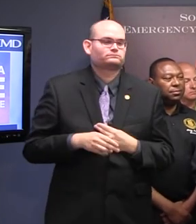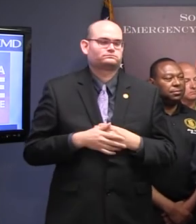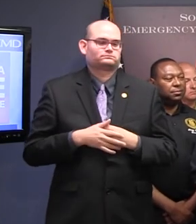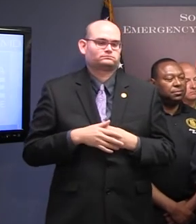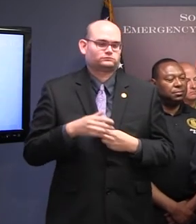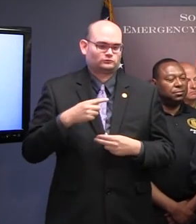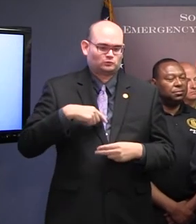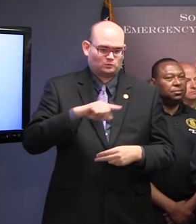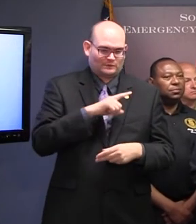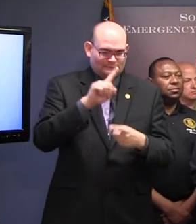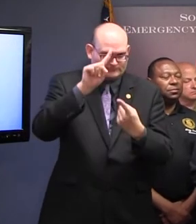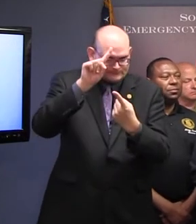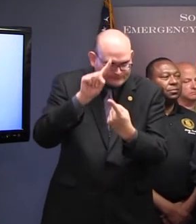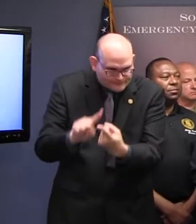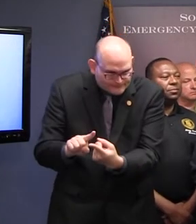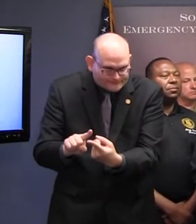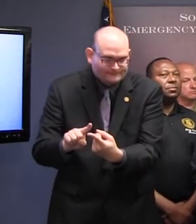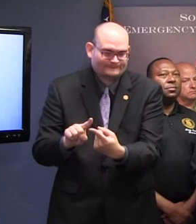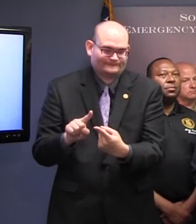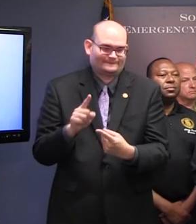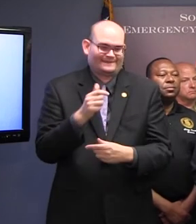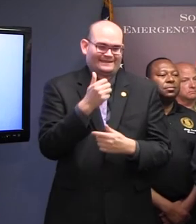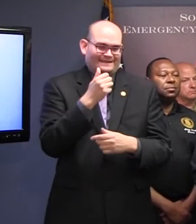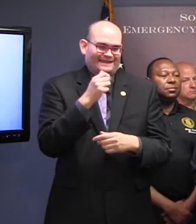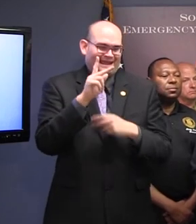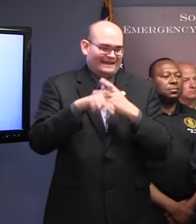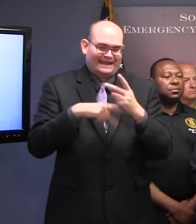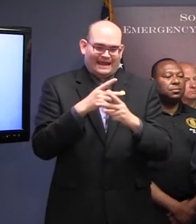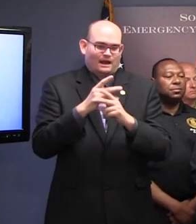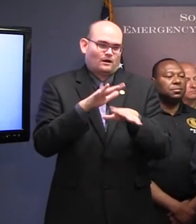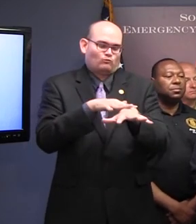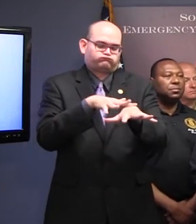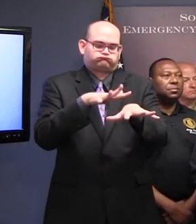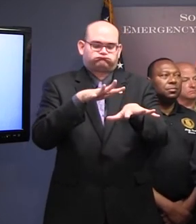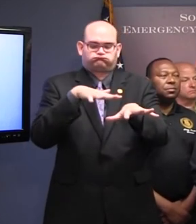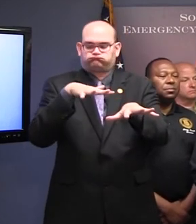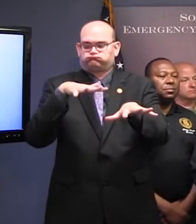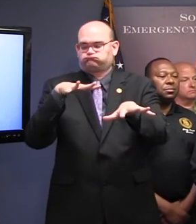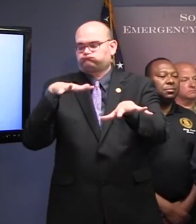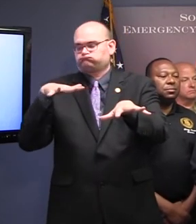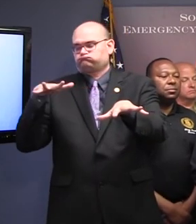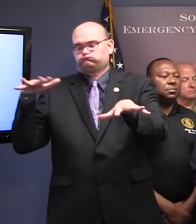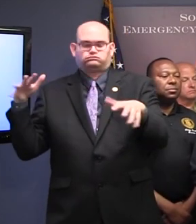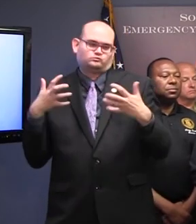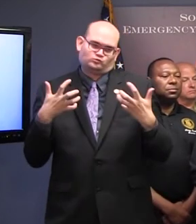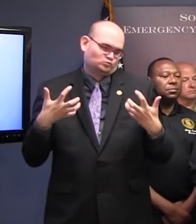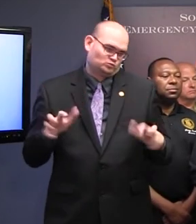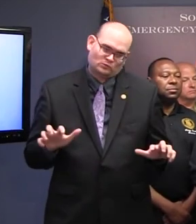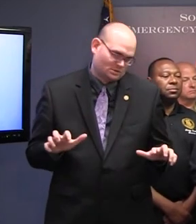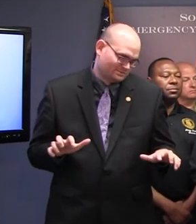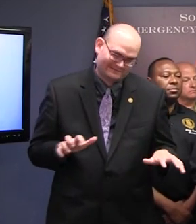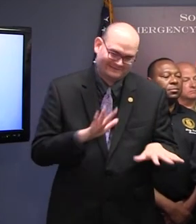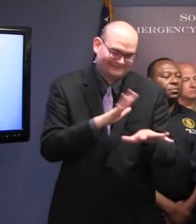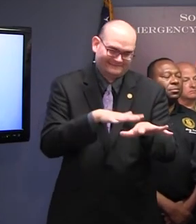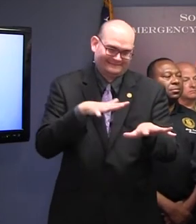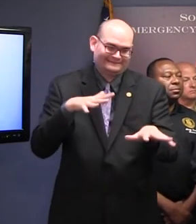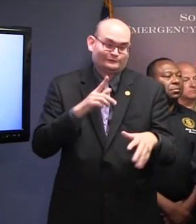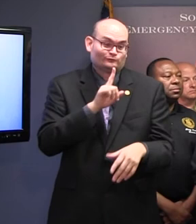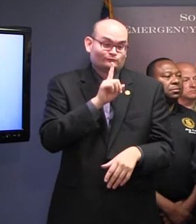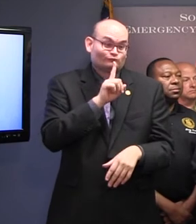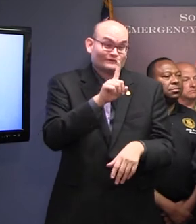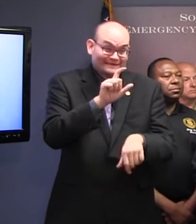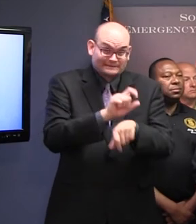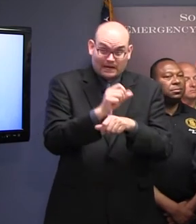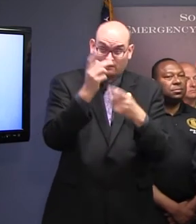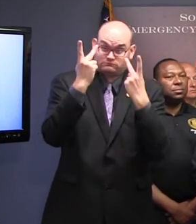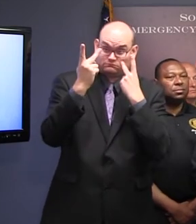any kind of traffic jams as quickly as possible. So we're looking at that real-time road conditions. mean, they are what they